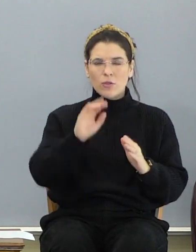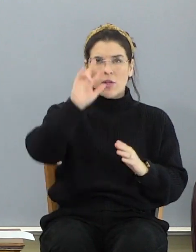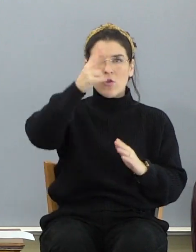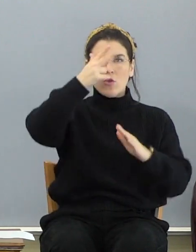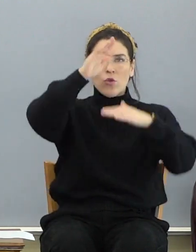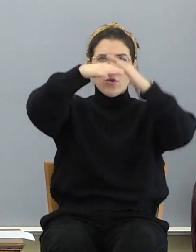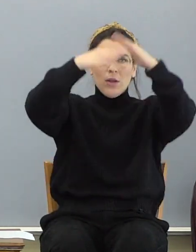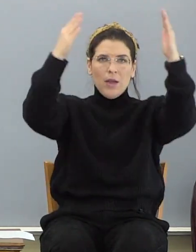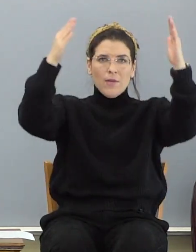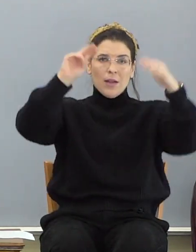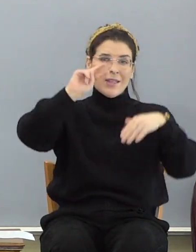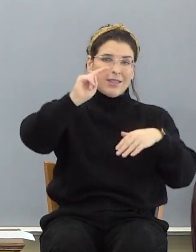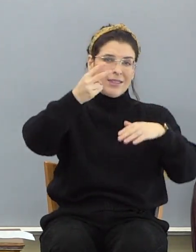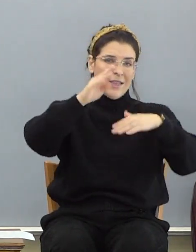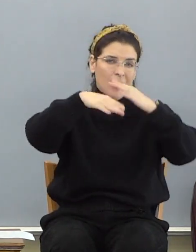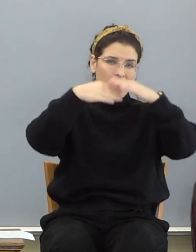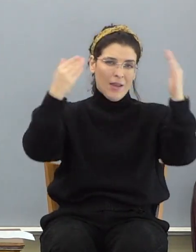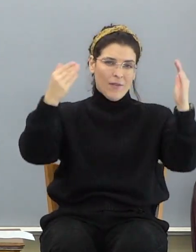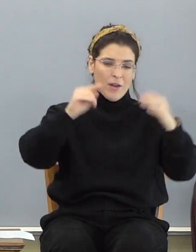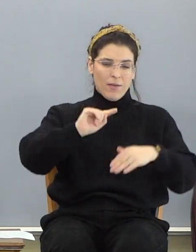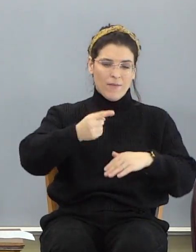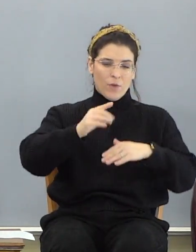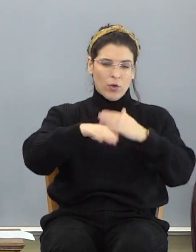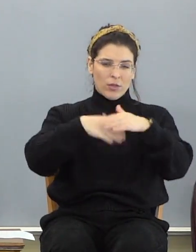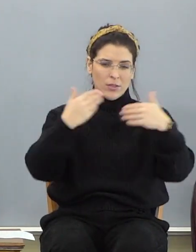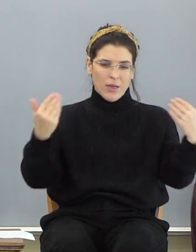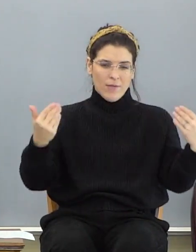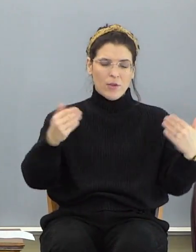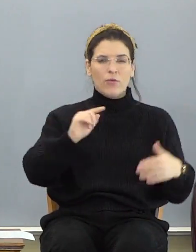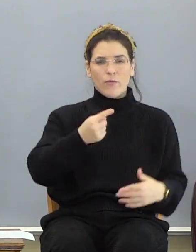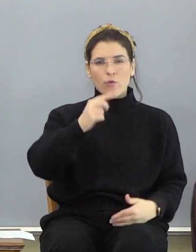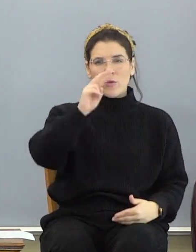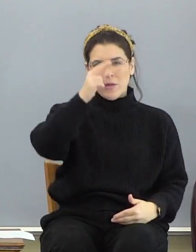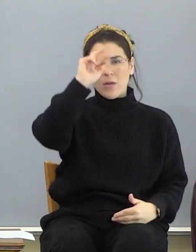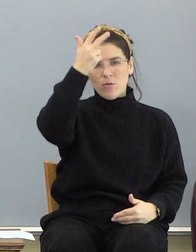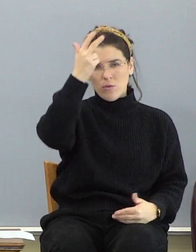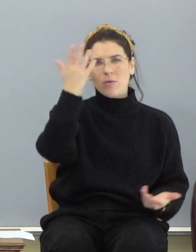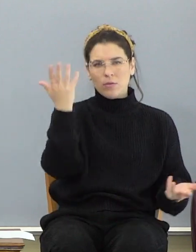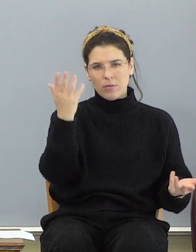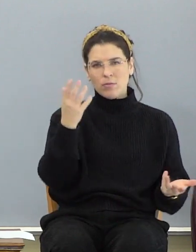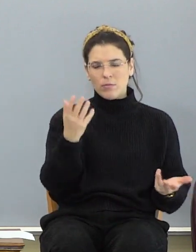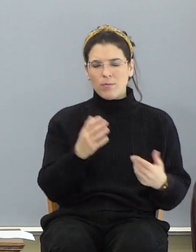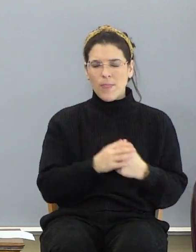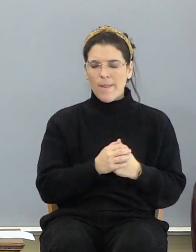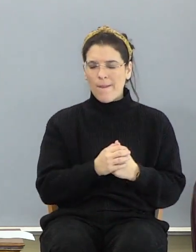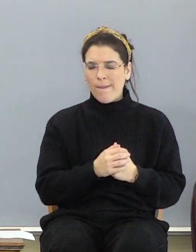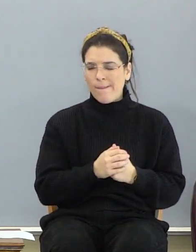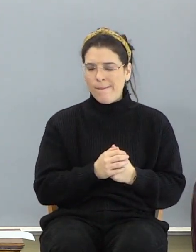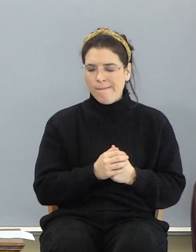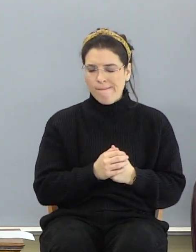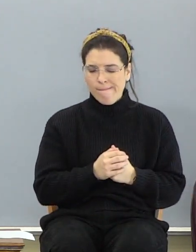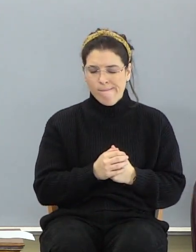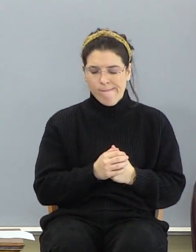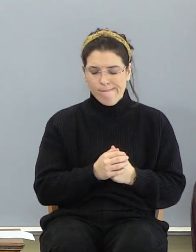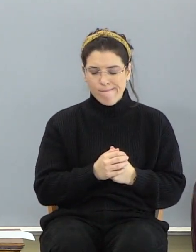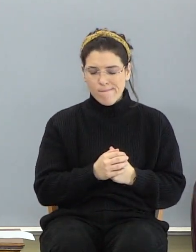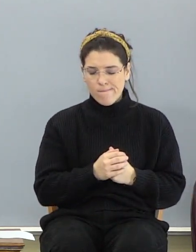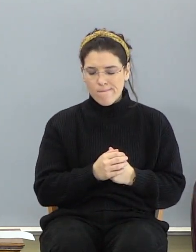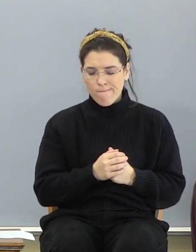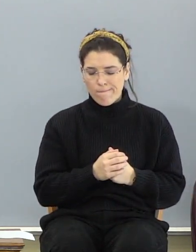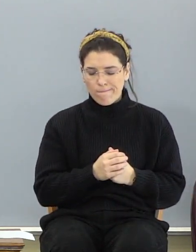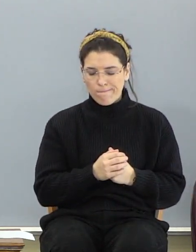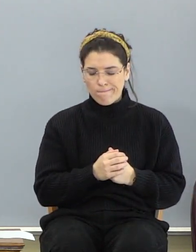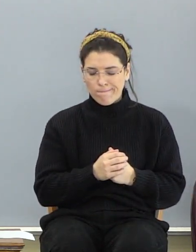third heaven, a second heaven, and a first heaven. If there's a third, there has to be a second and a first. And when you,